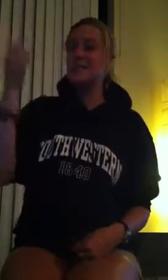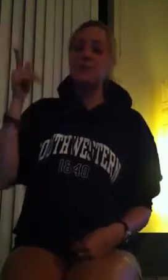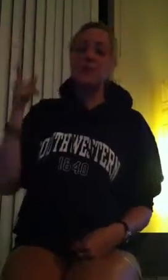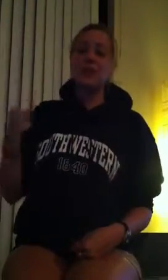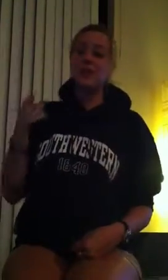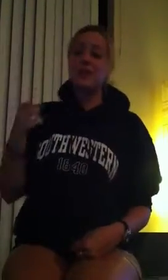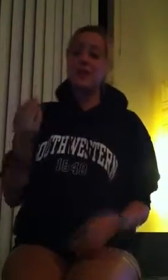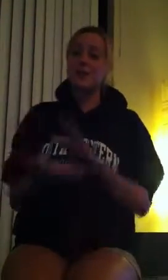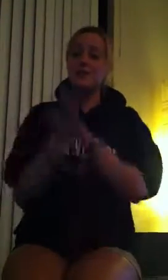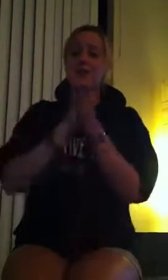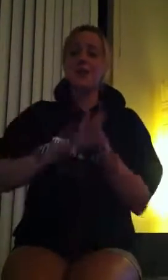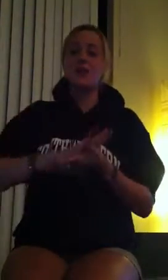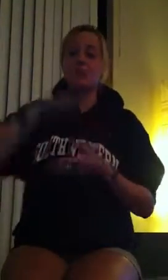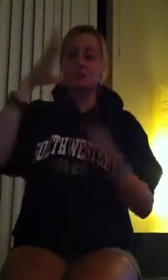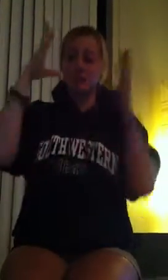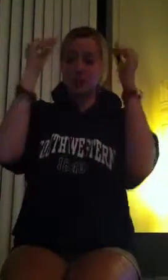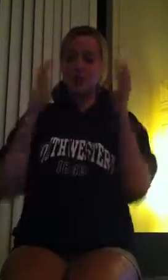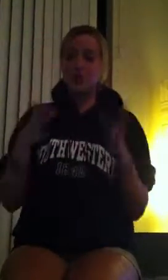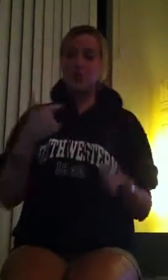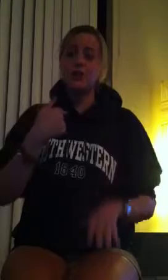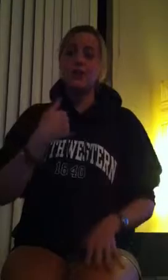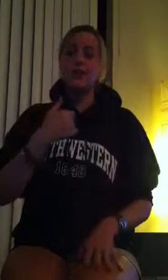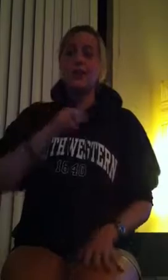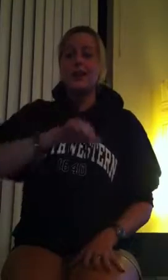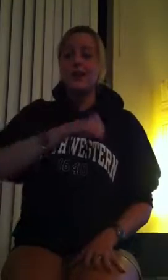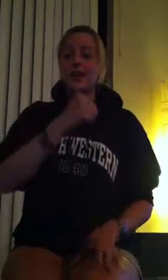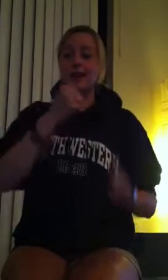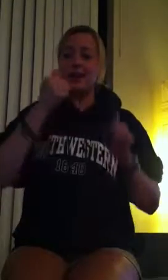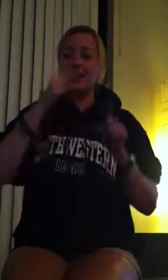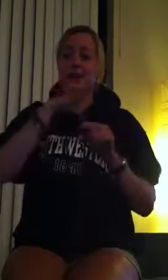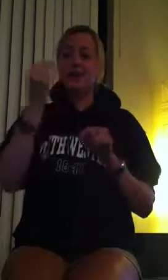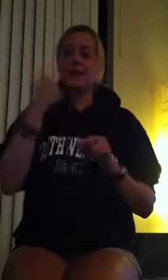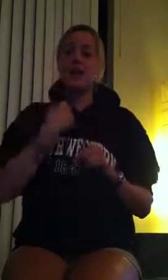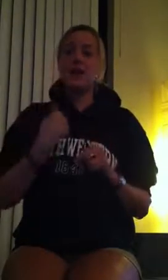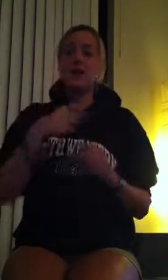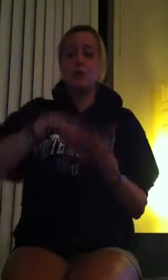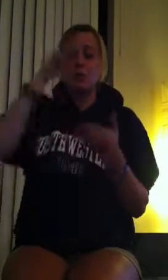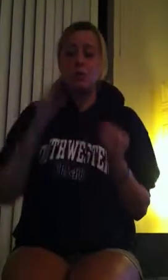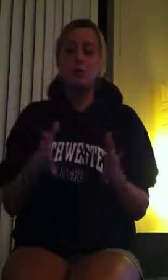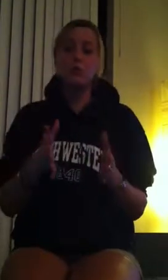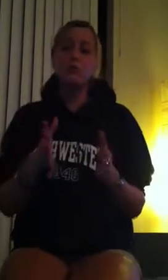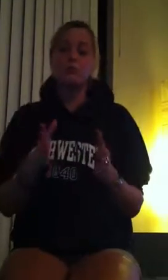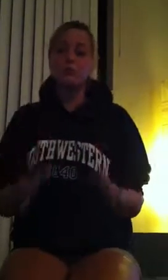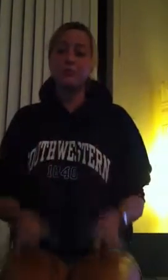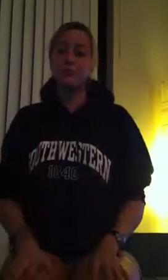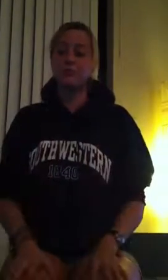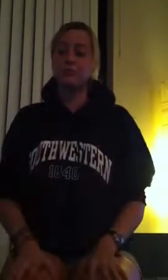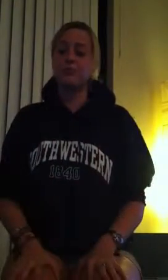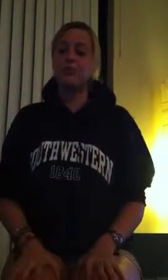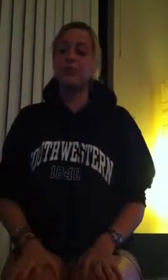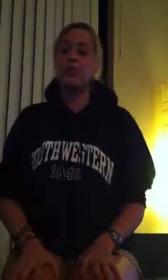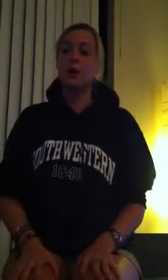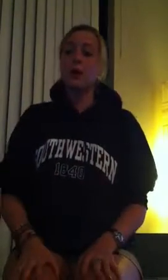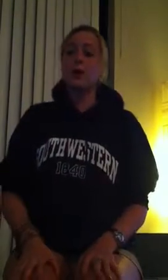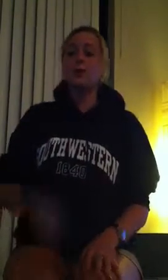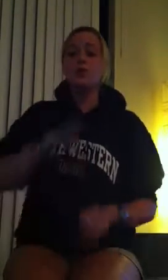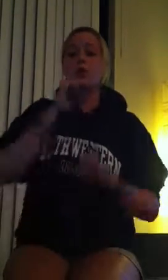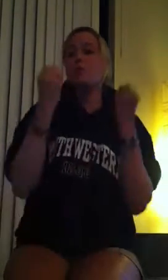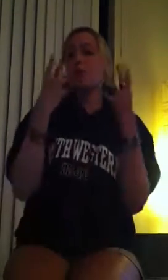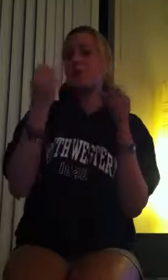pupil for so many years until I began to break out from that as well.